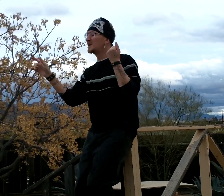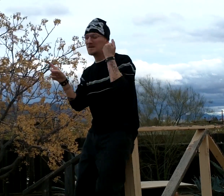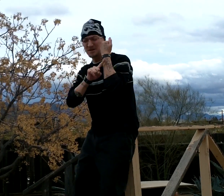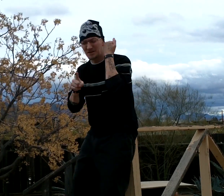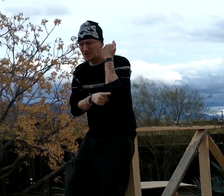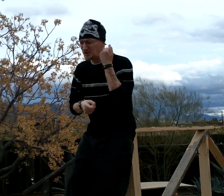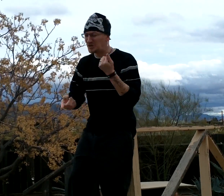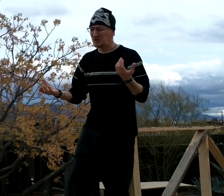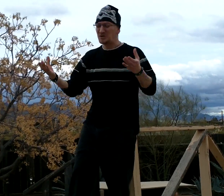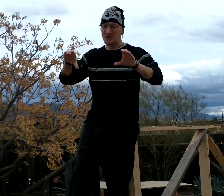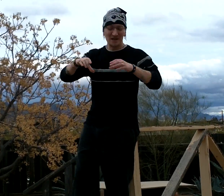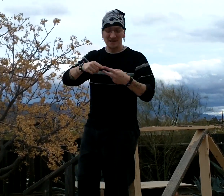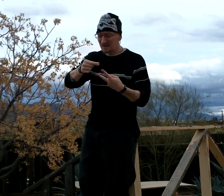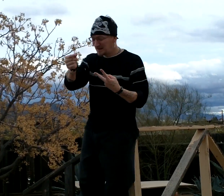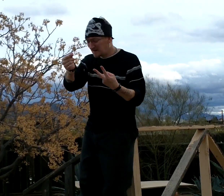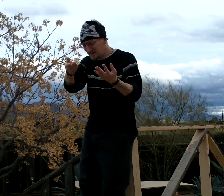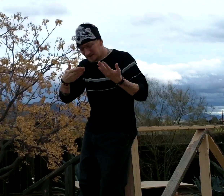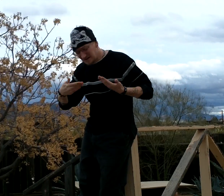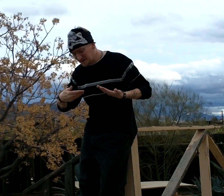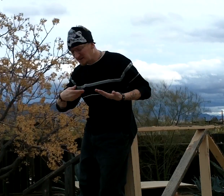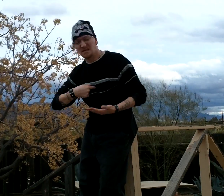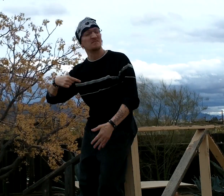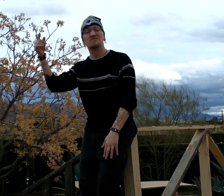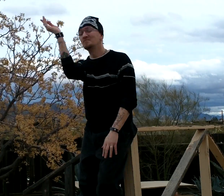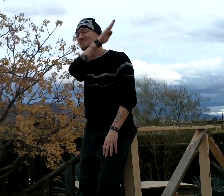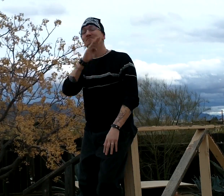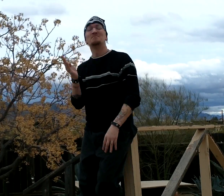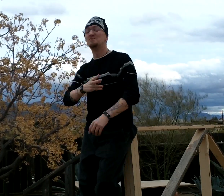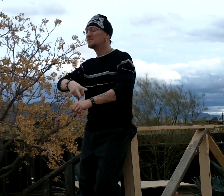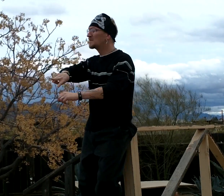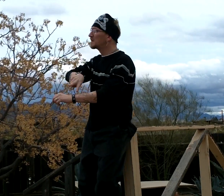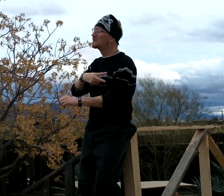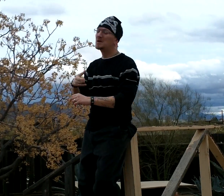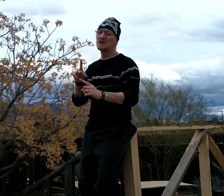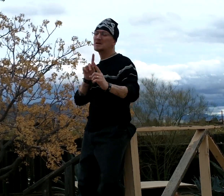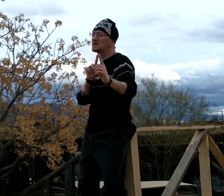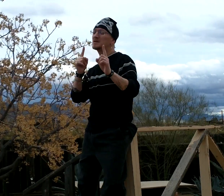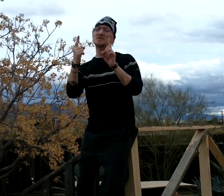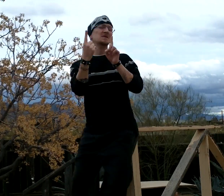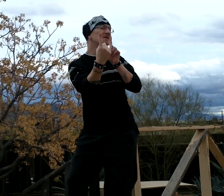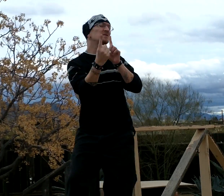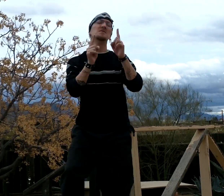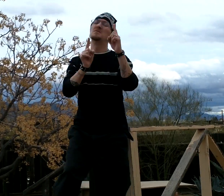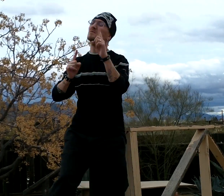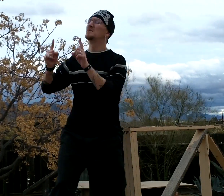give up So I'm never gonna dance again The way I dance with you